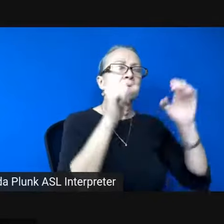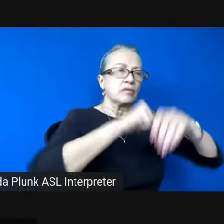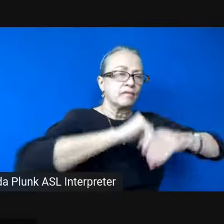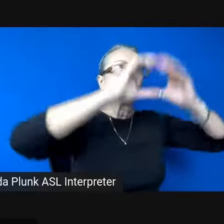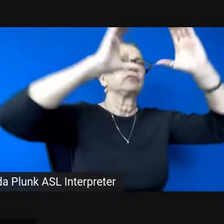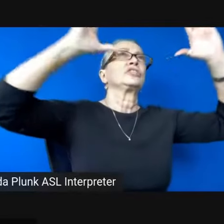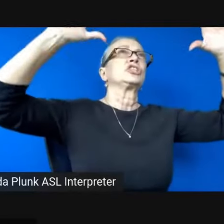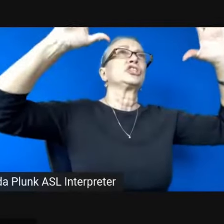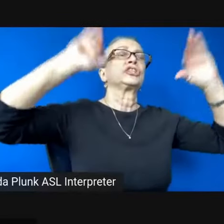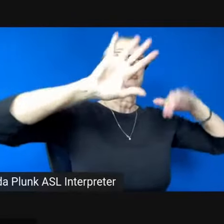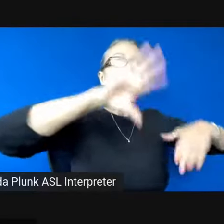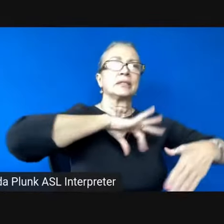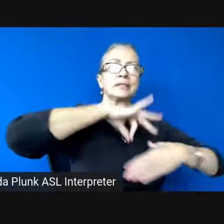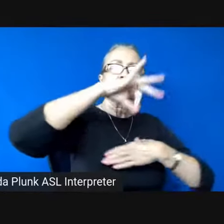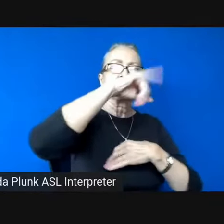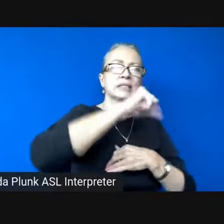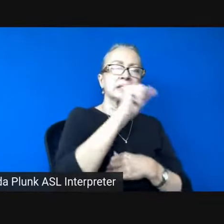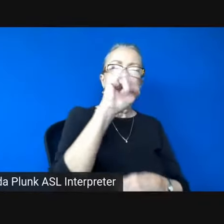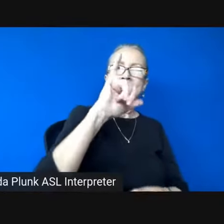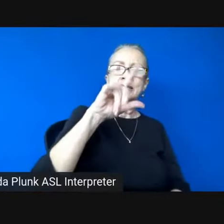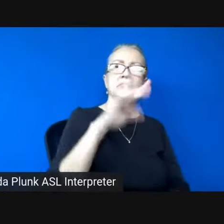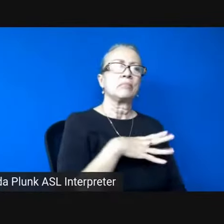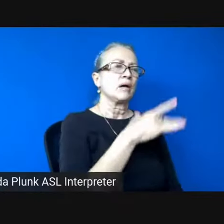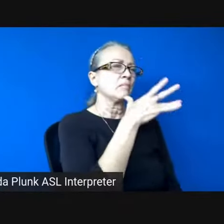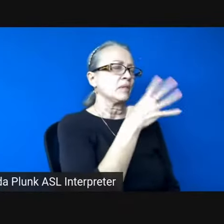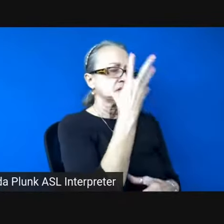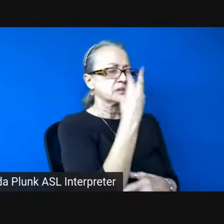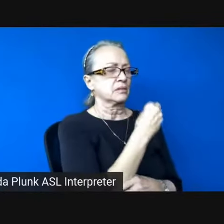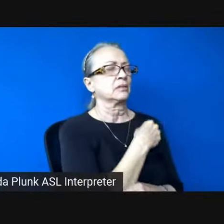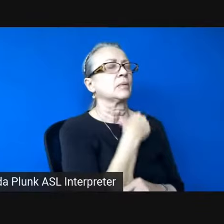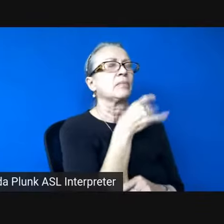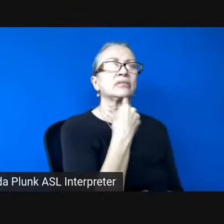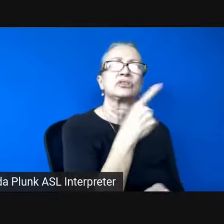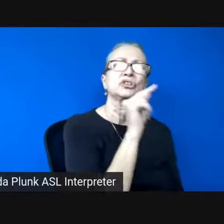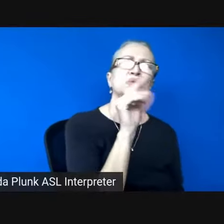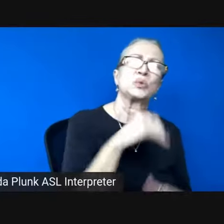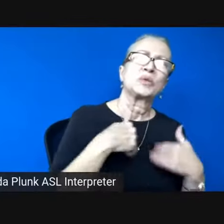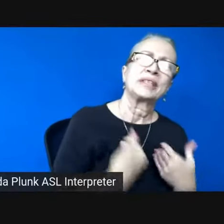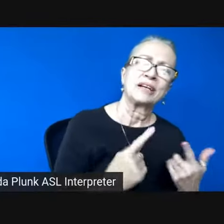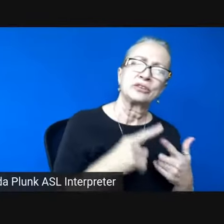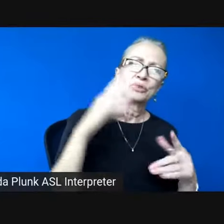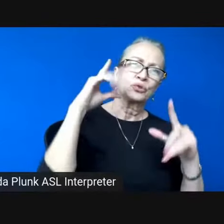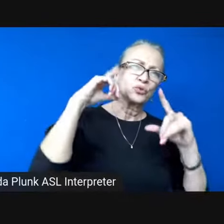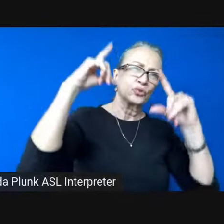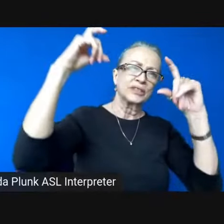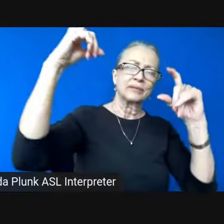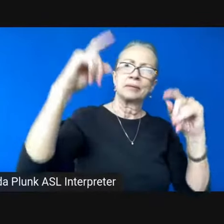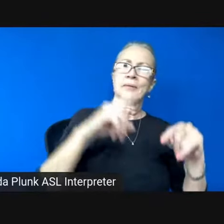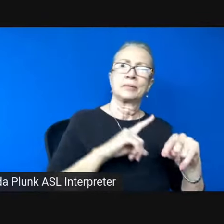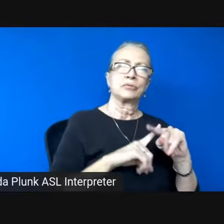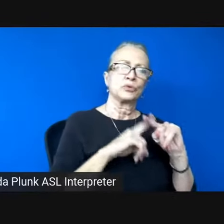still slicked my mother's sleep and she said she's too tired to dream, too tired to see nothing but black.